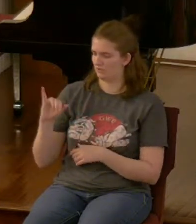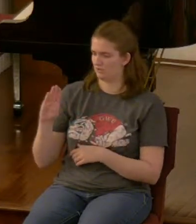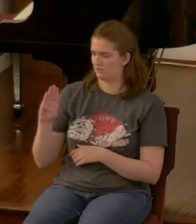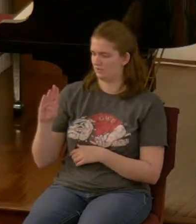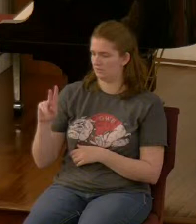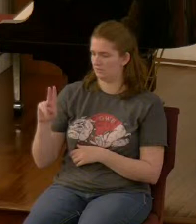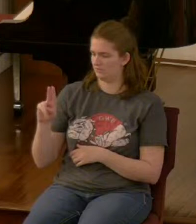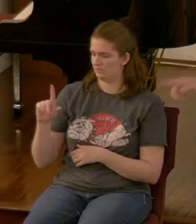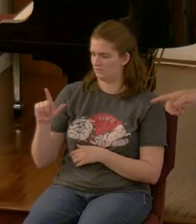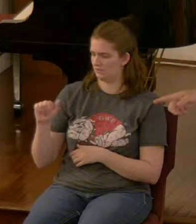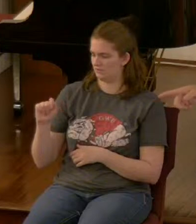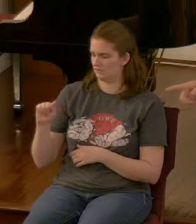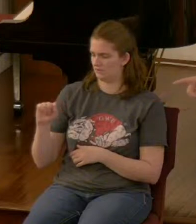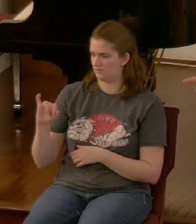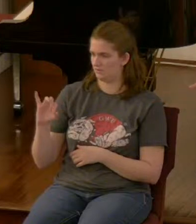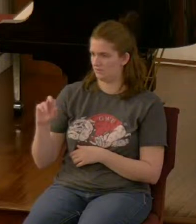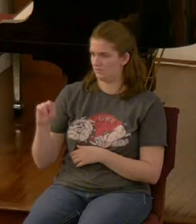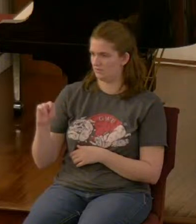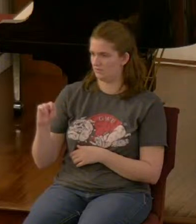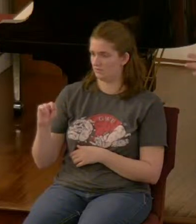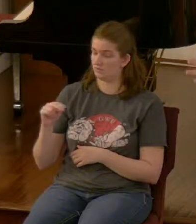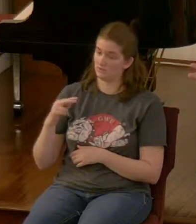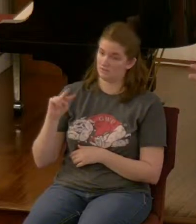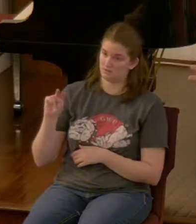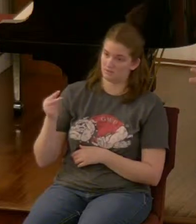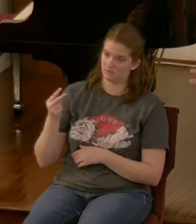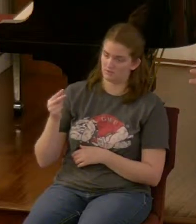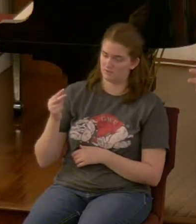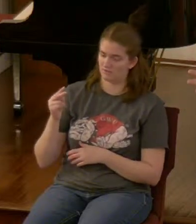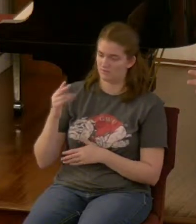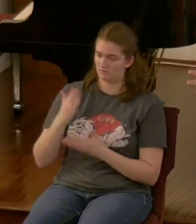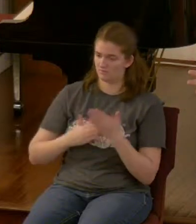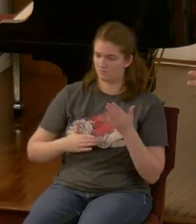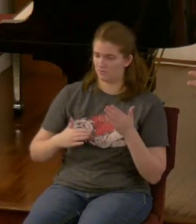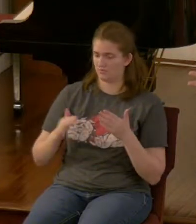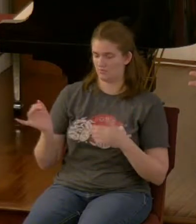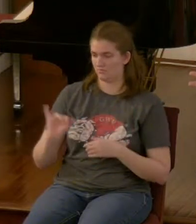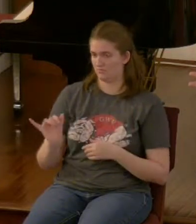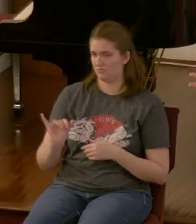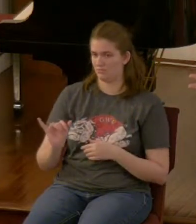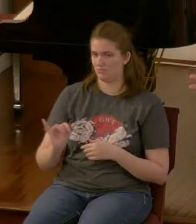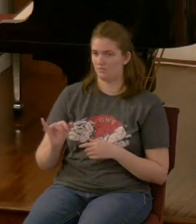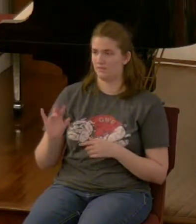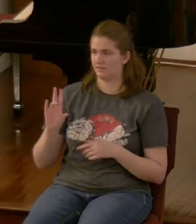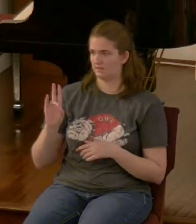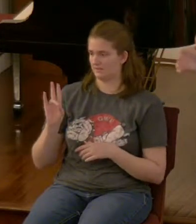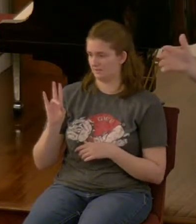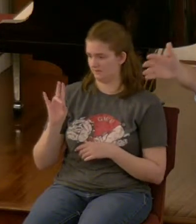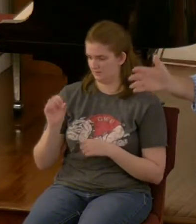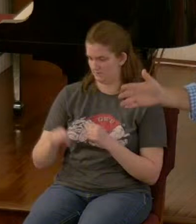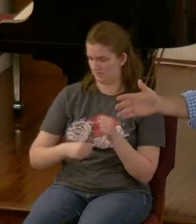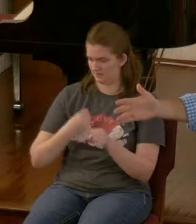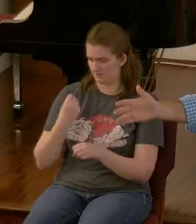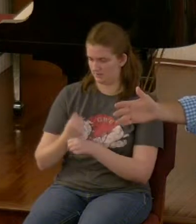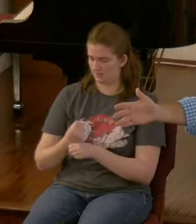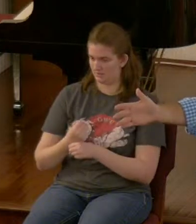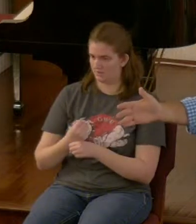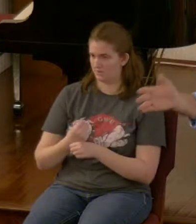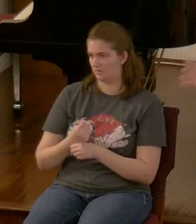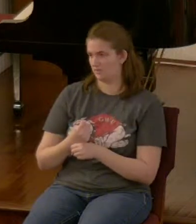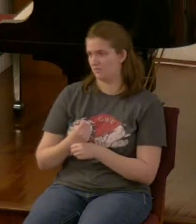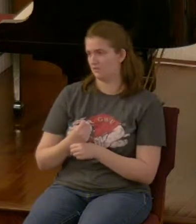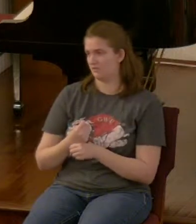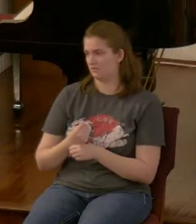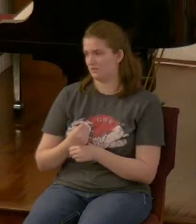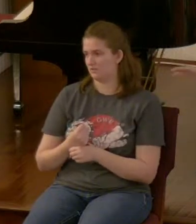well and it's also the second part of the tribulation because the tribulation is the seven years and it's going to be the second three and a half